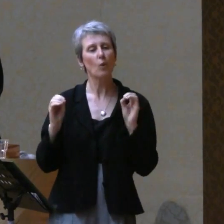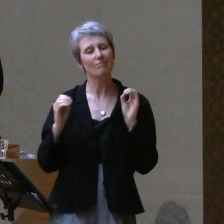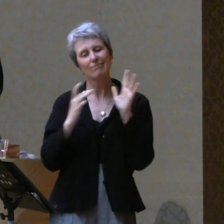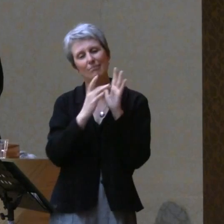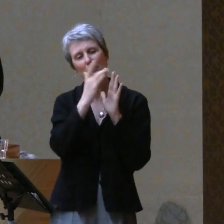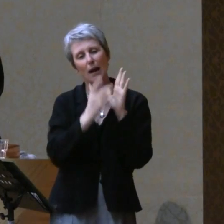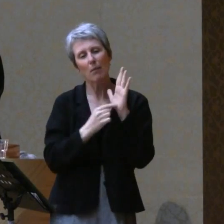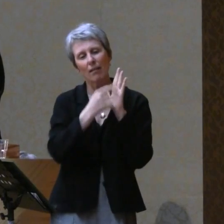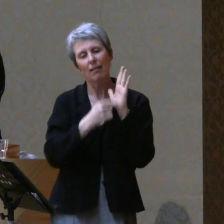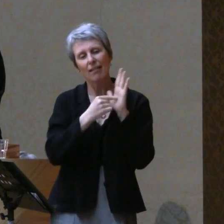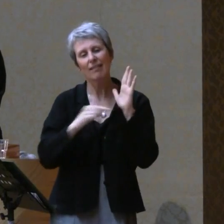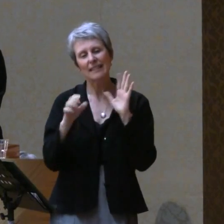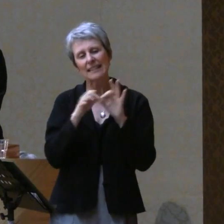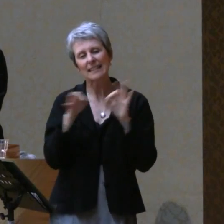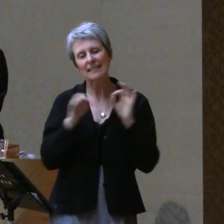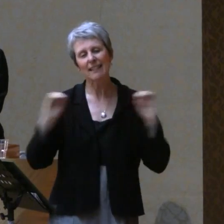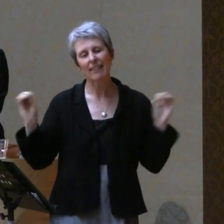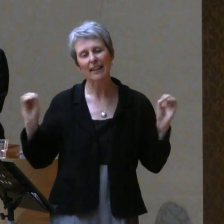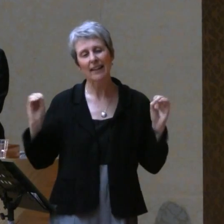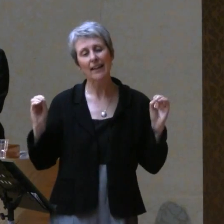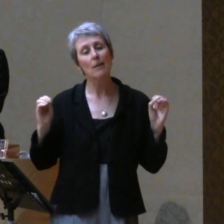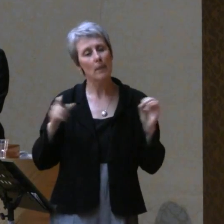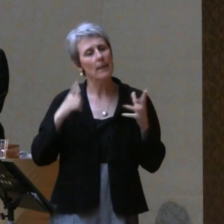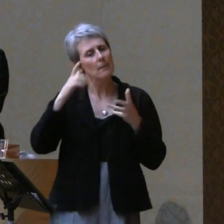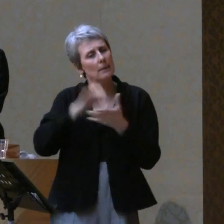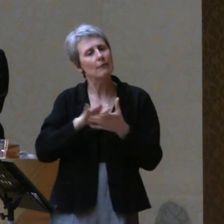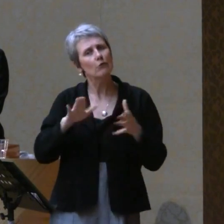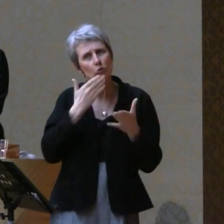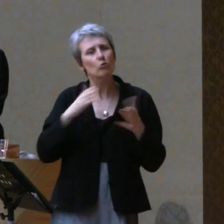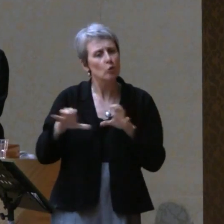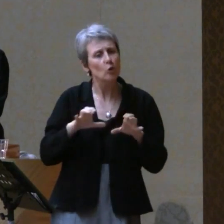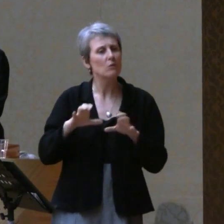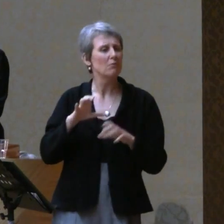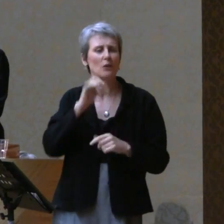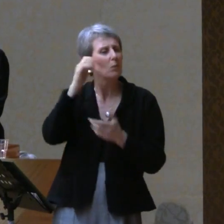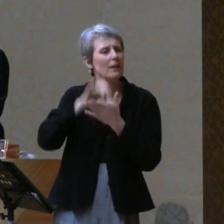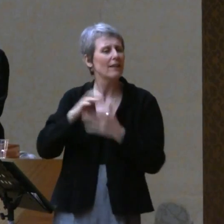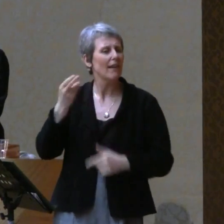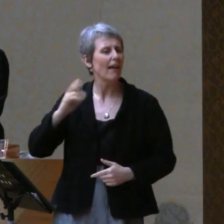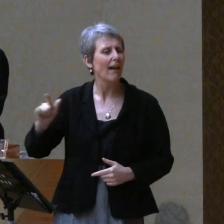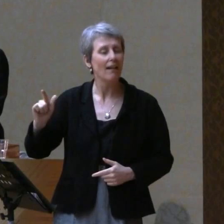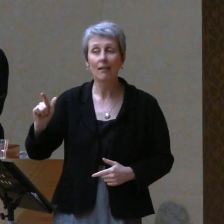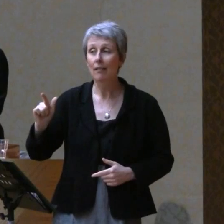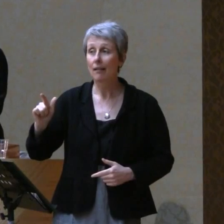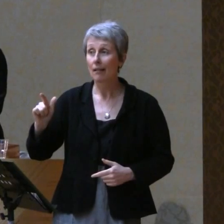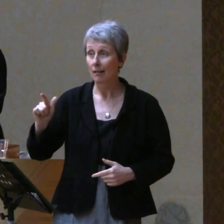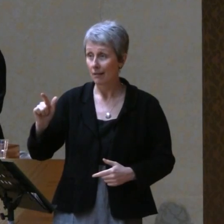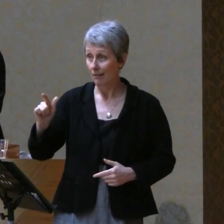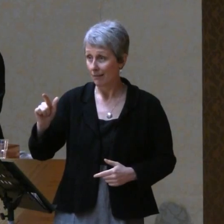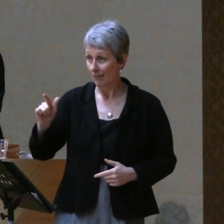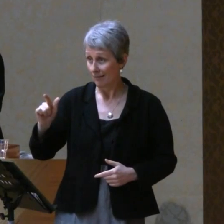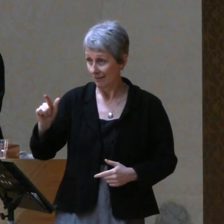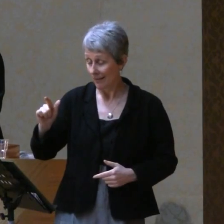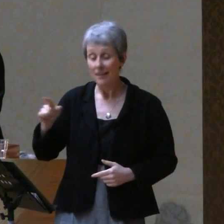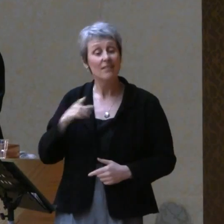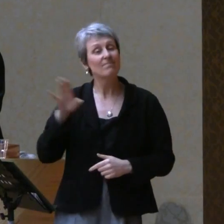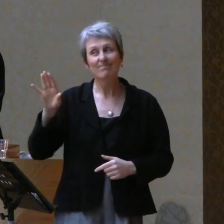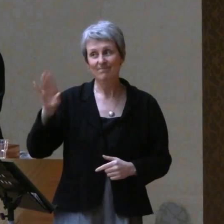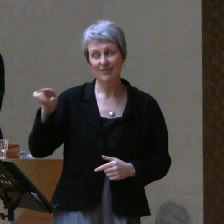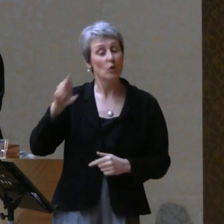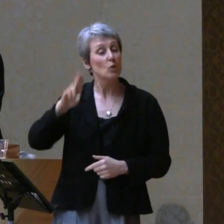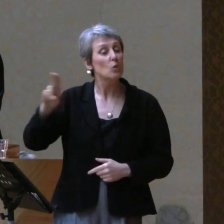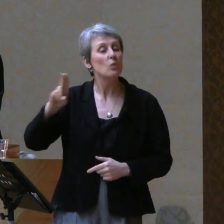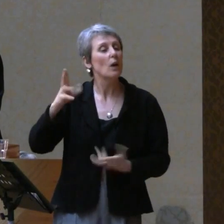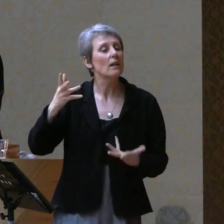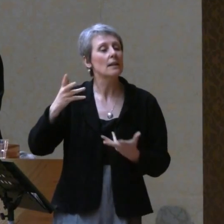They do good without believing in hell. Listen to that again. They're the ones